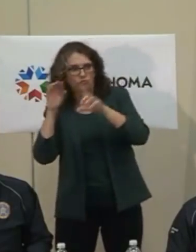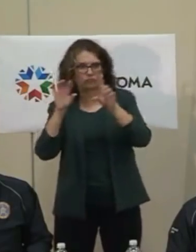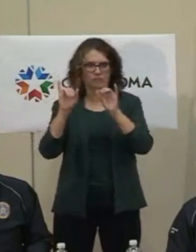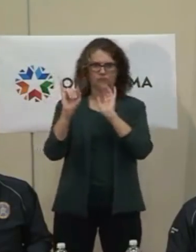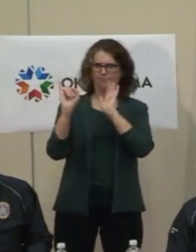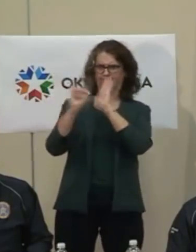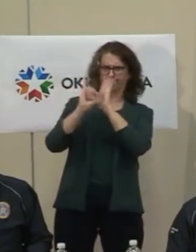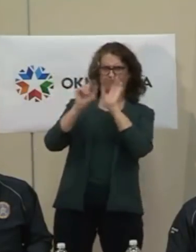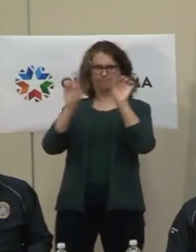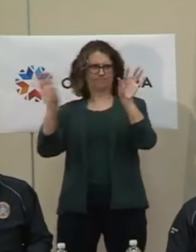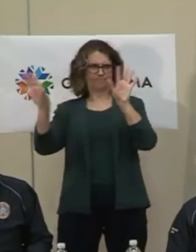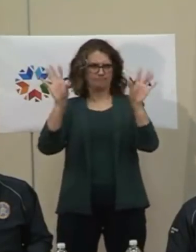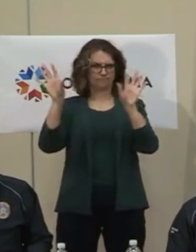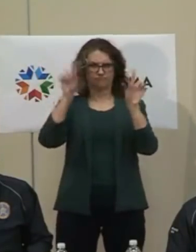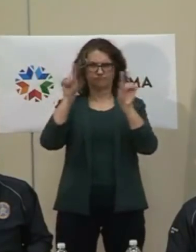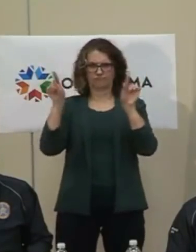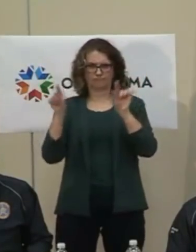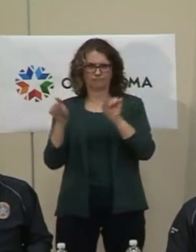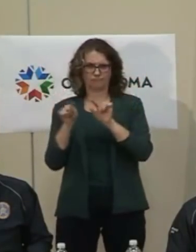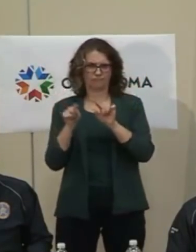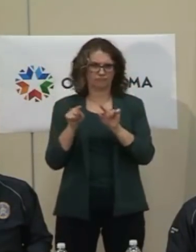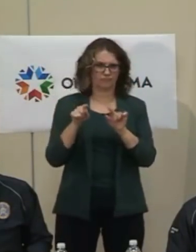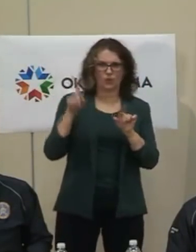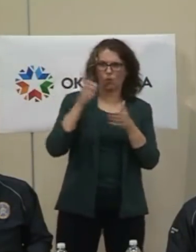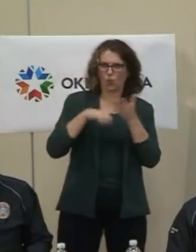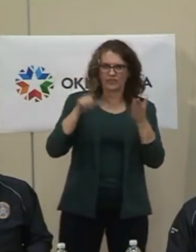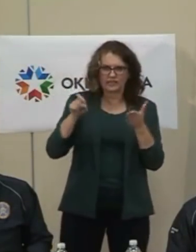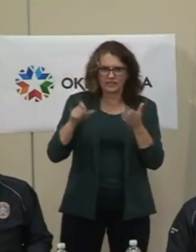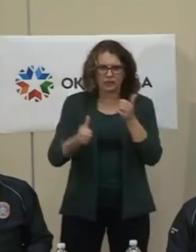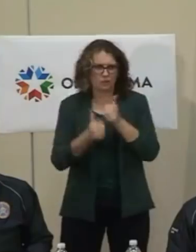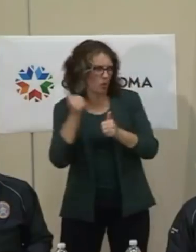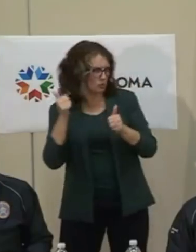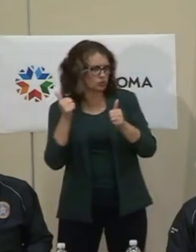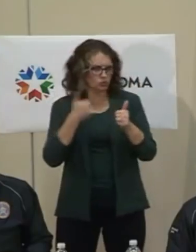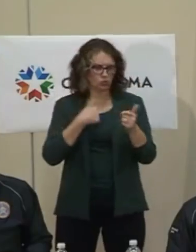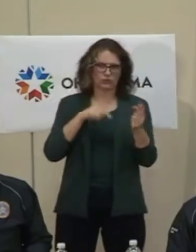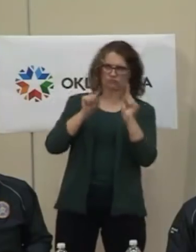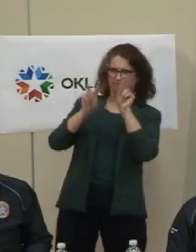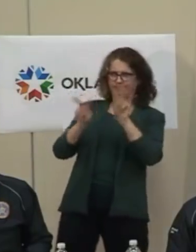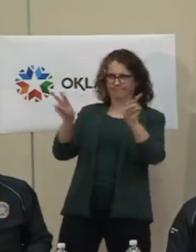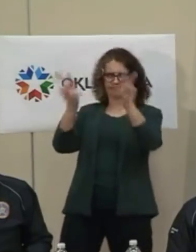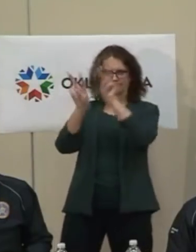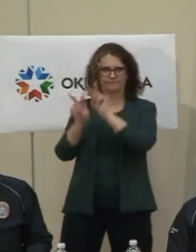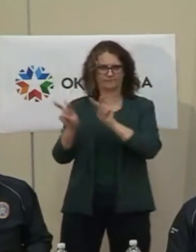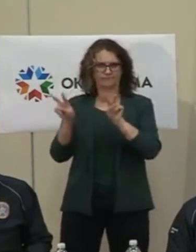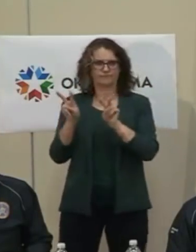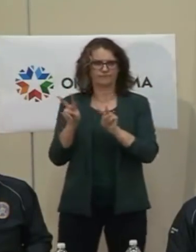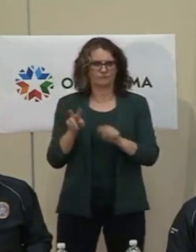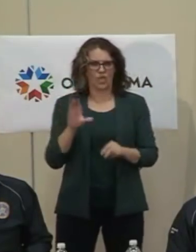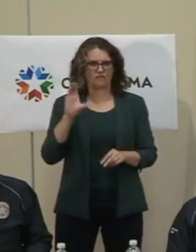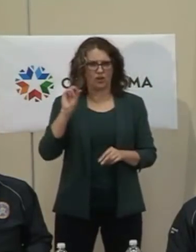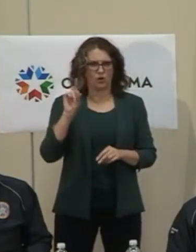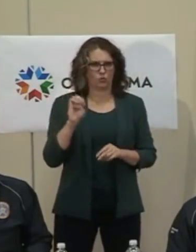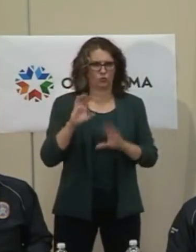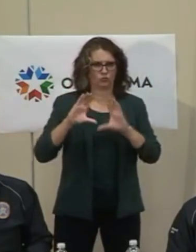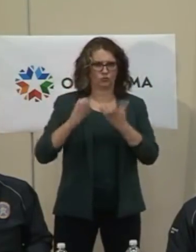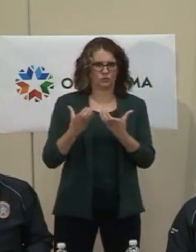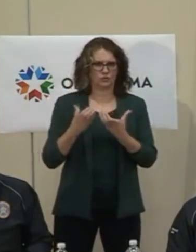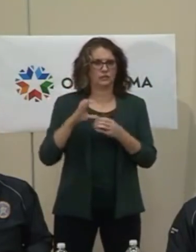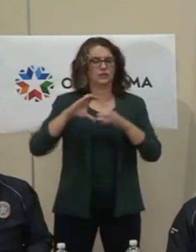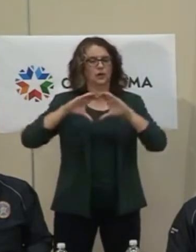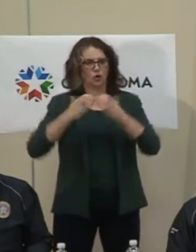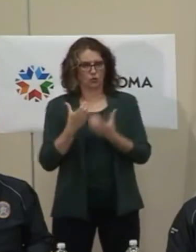which hospitals need that the most, those hospitals would be placed in a tier one. And those